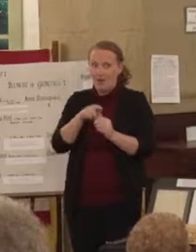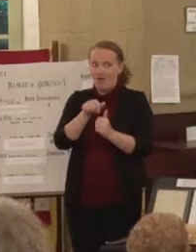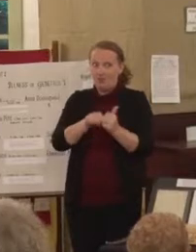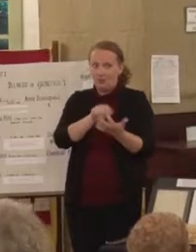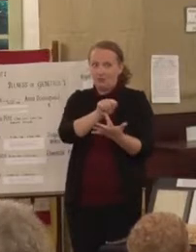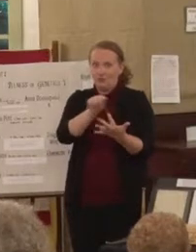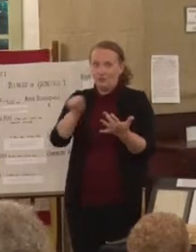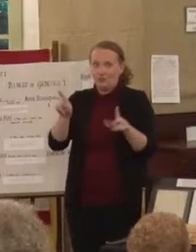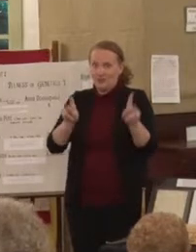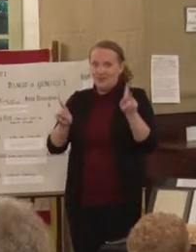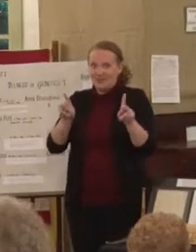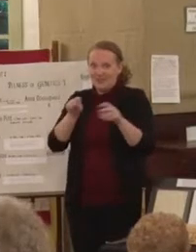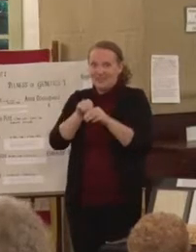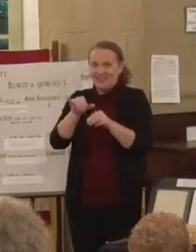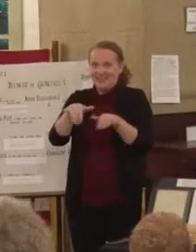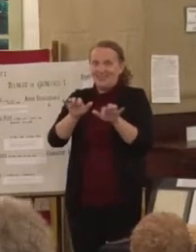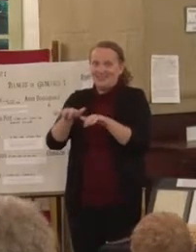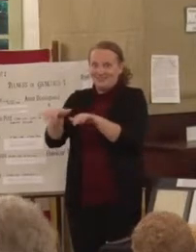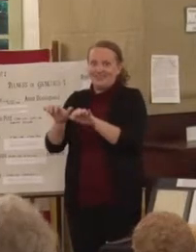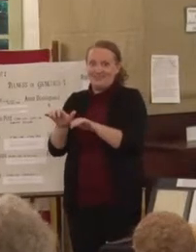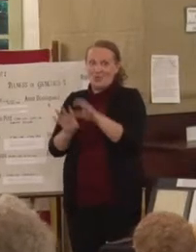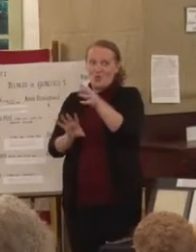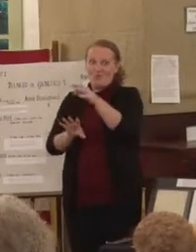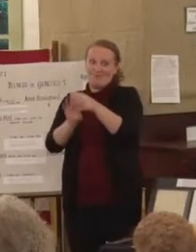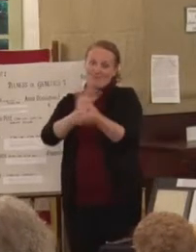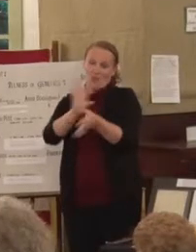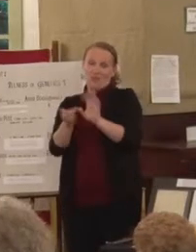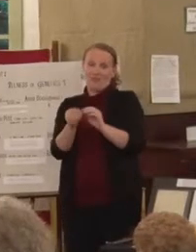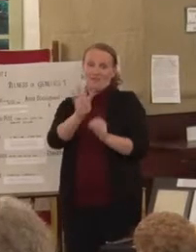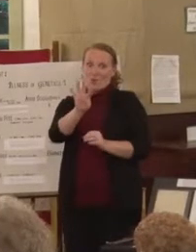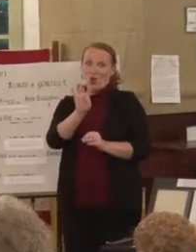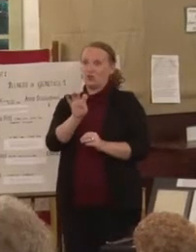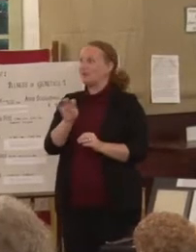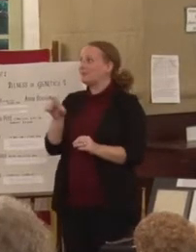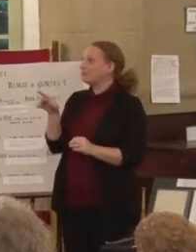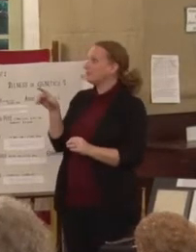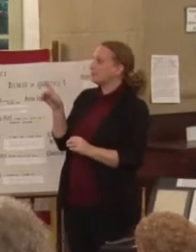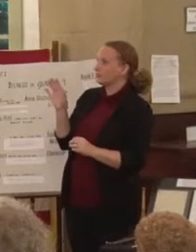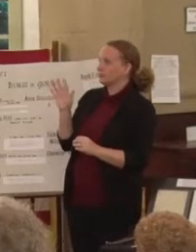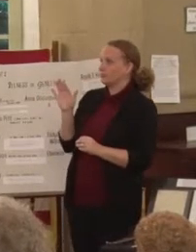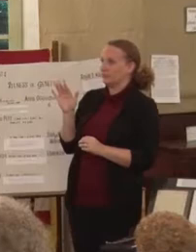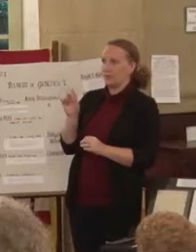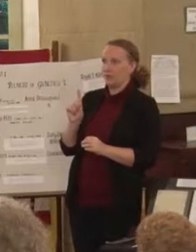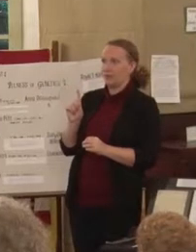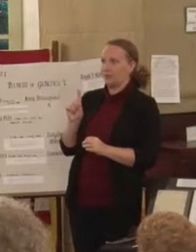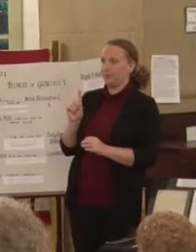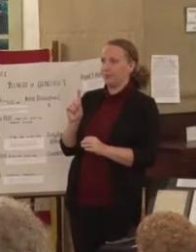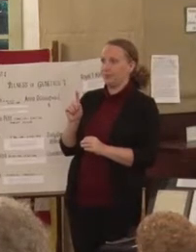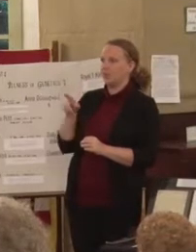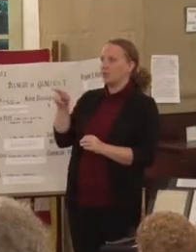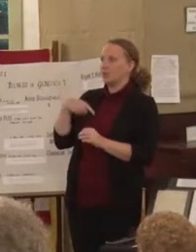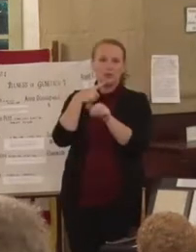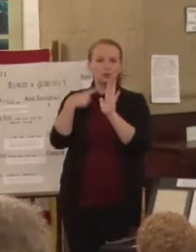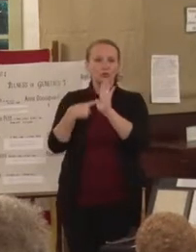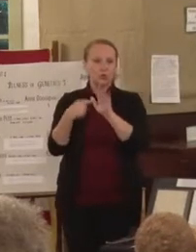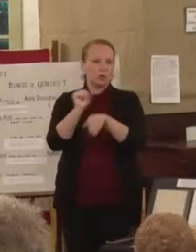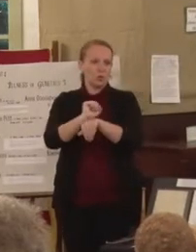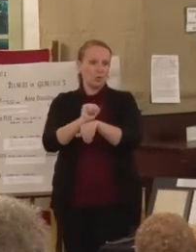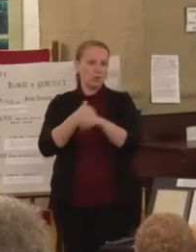And I've got a small poster on the right side, and it kind of shows you a little bit of the work that we were doing. When we found